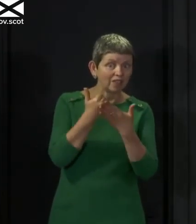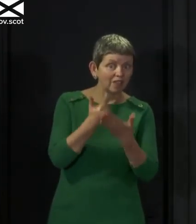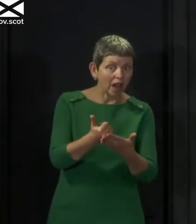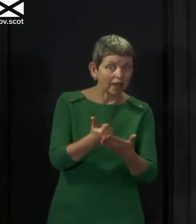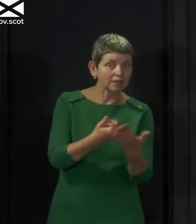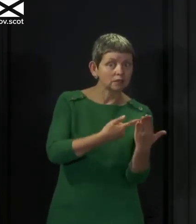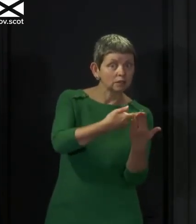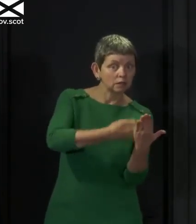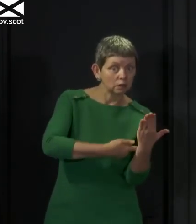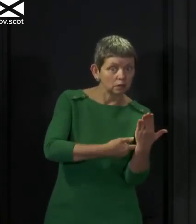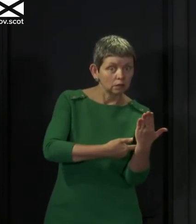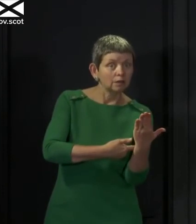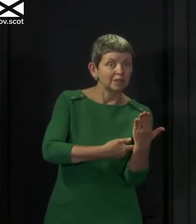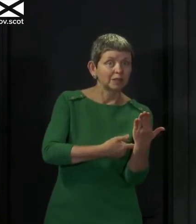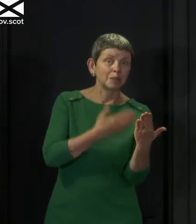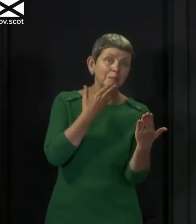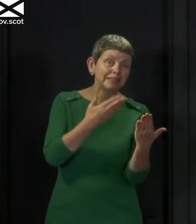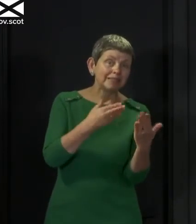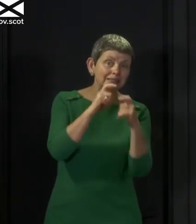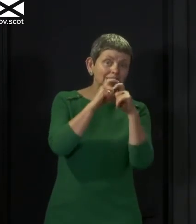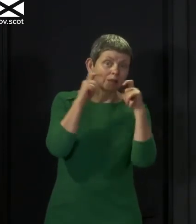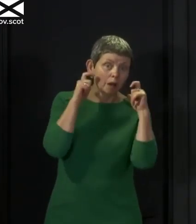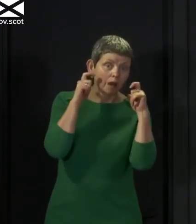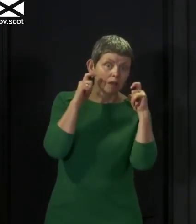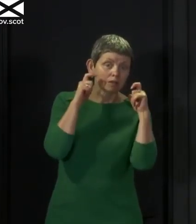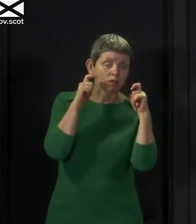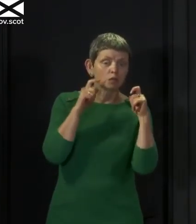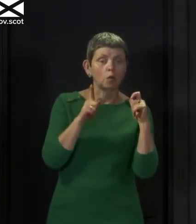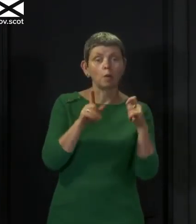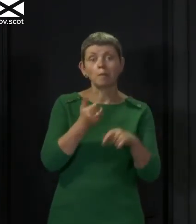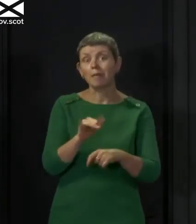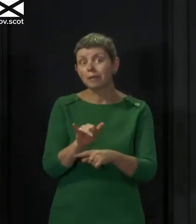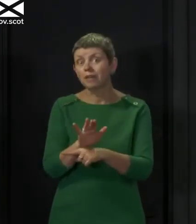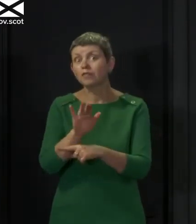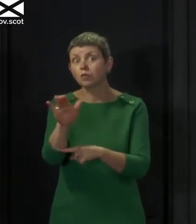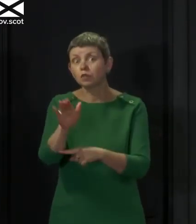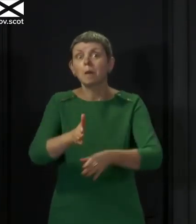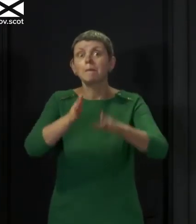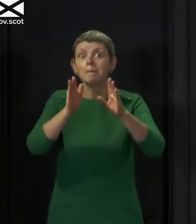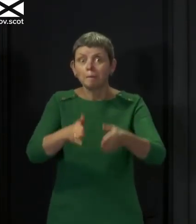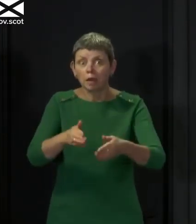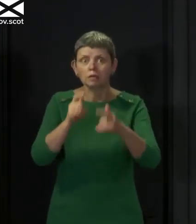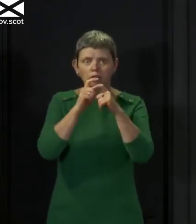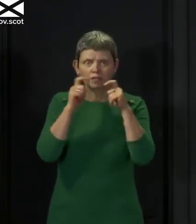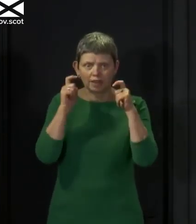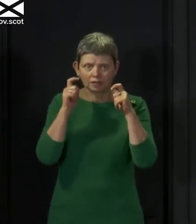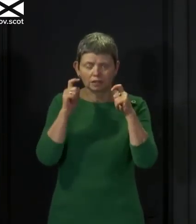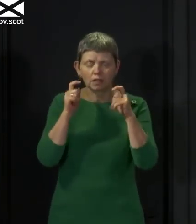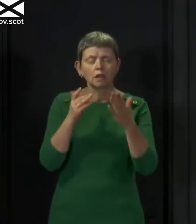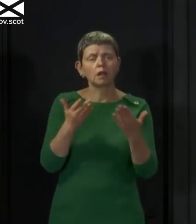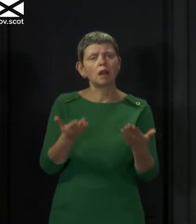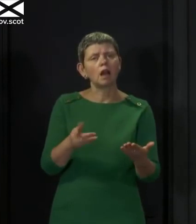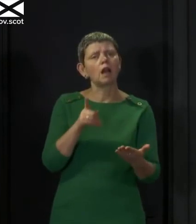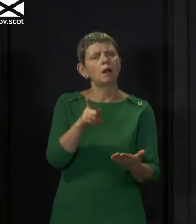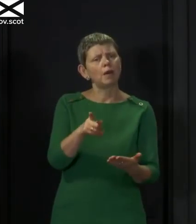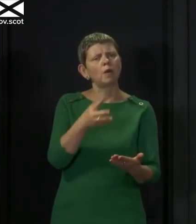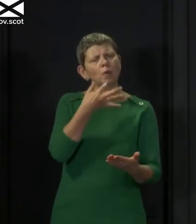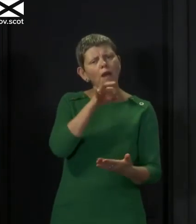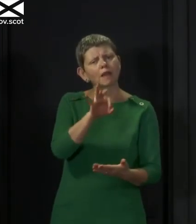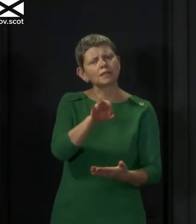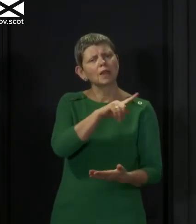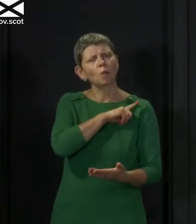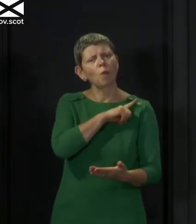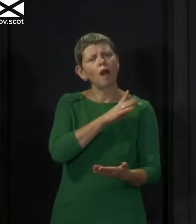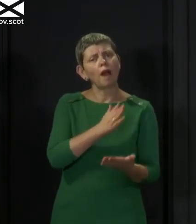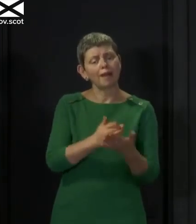go a step further and make it mandatory, it's because, after careful consideration, we think it can make a difference to suppressing this virus.